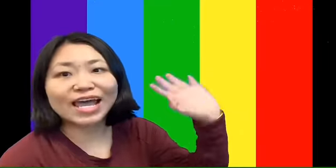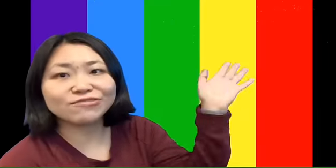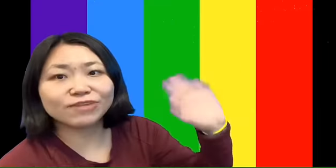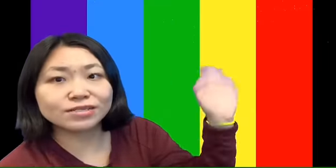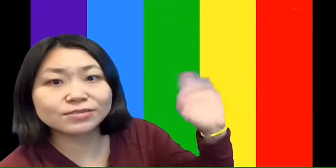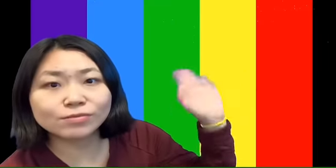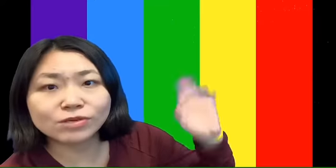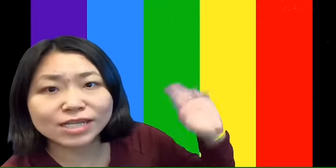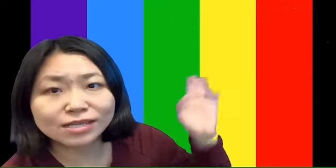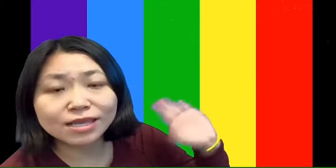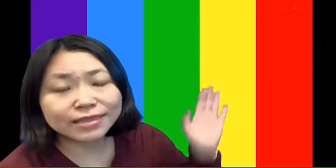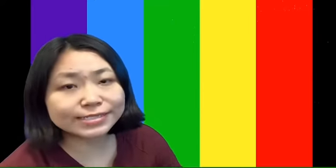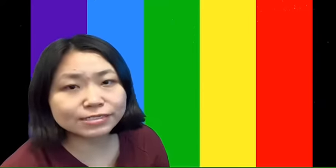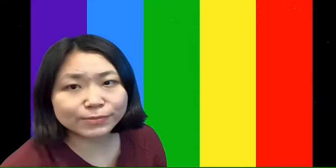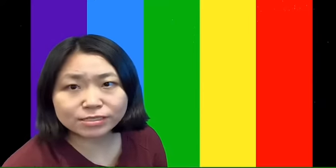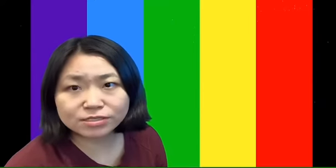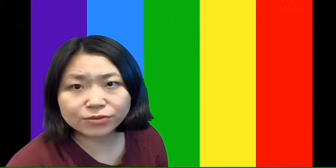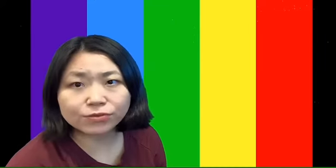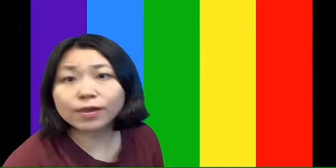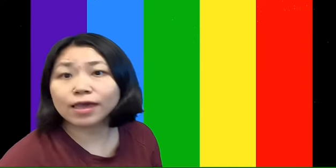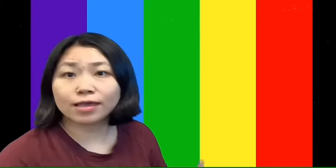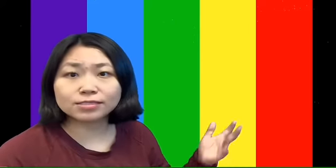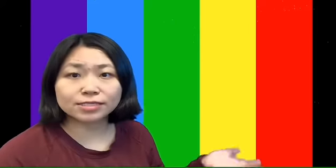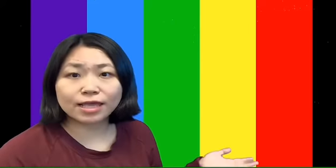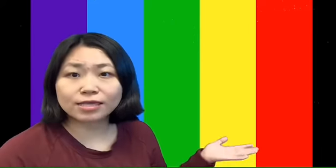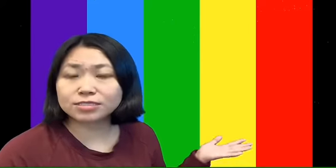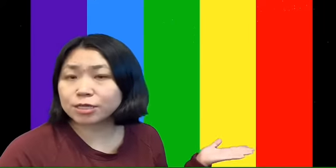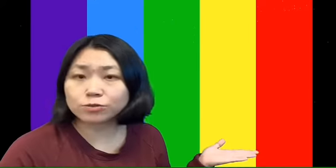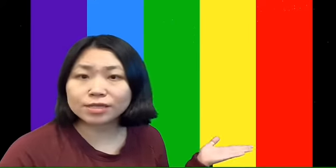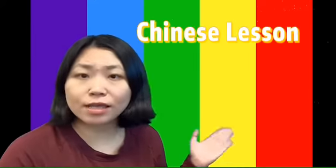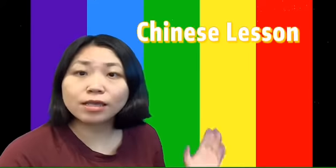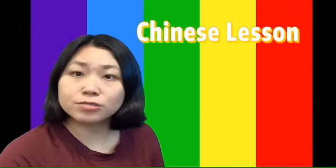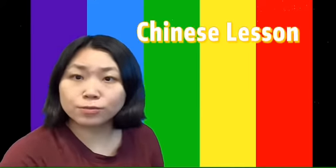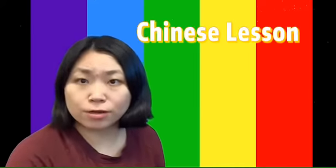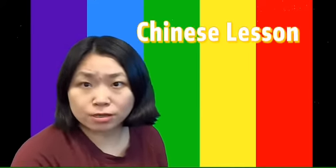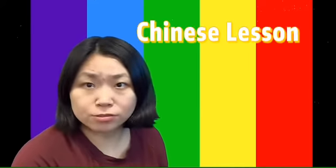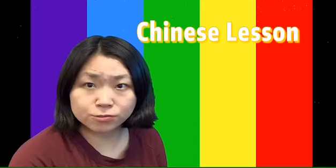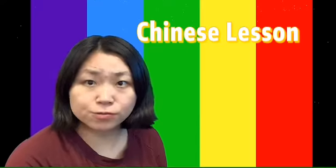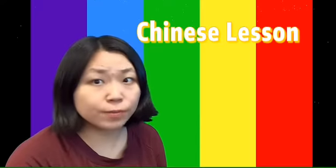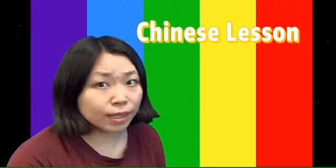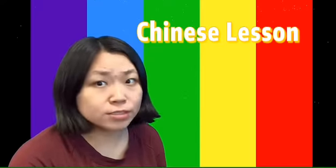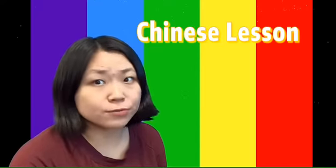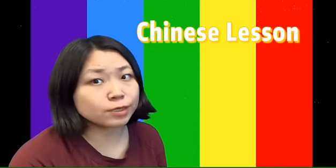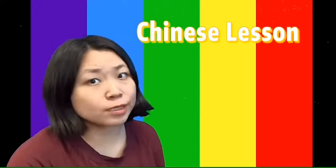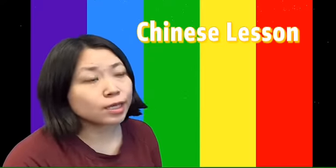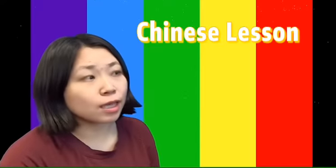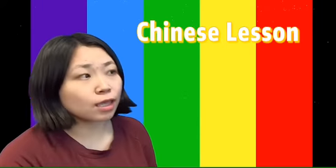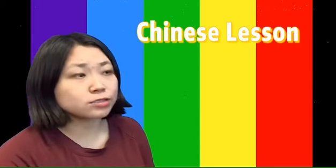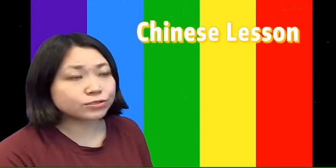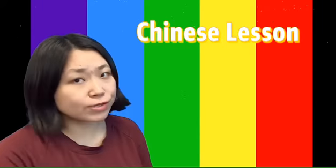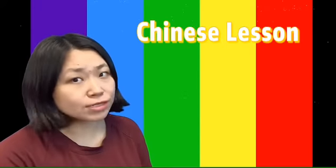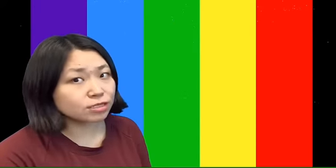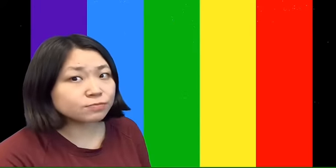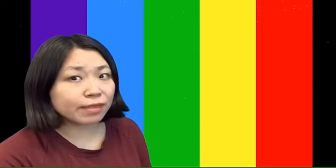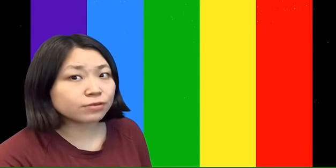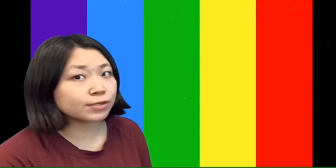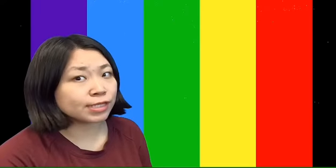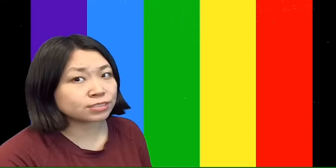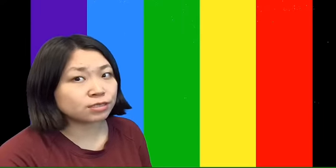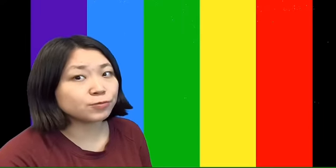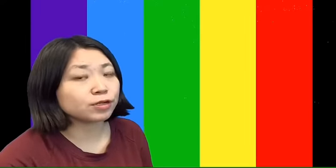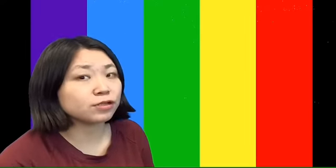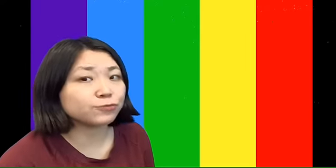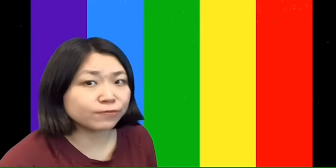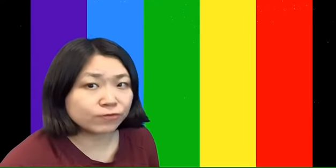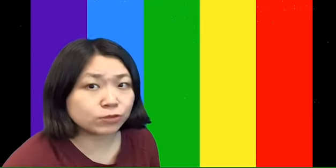Hi friends, good morning. This is me, Siyu. And today is Tuesday, so we're gonna do Mandarin. And during this Mandarin